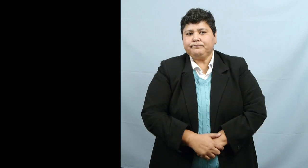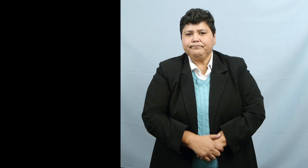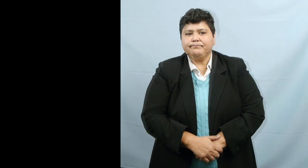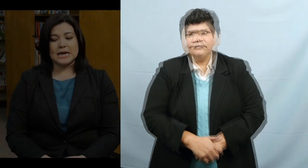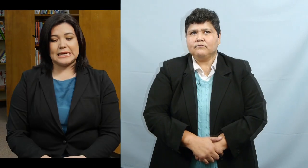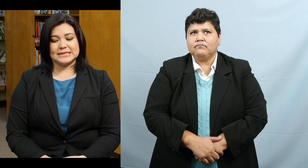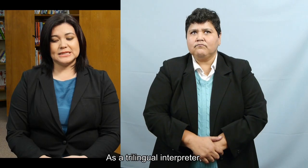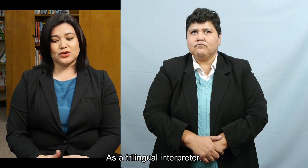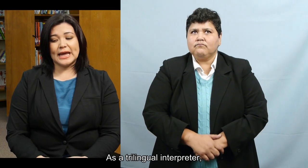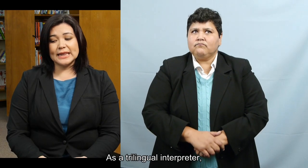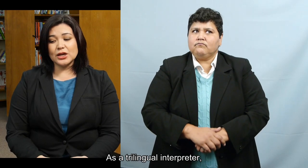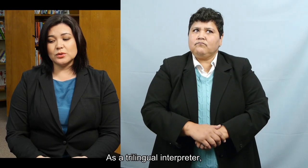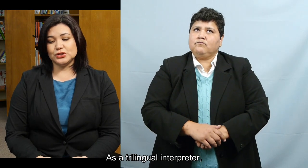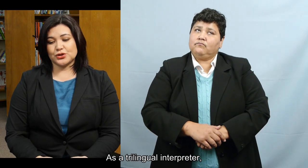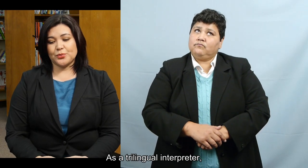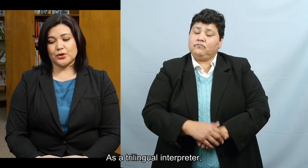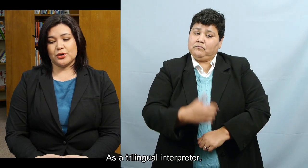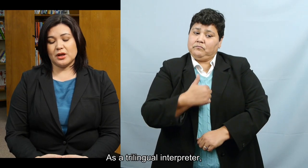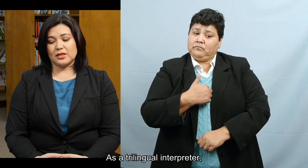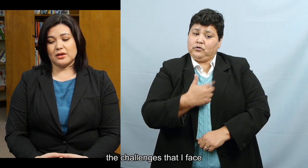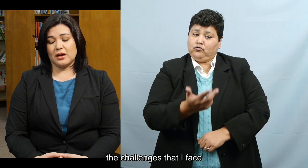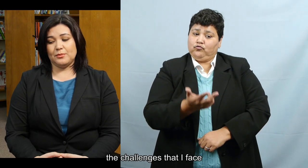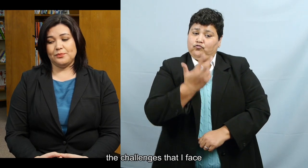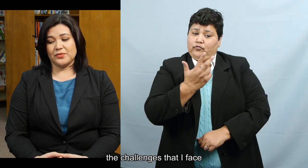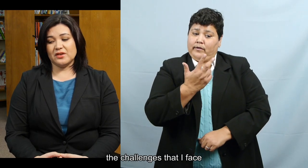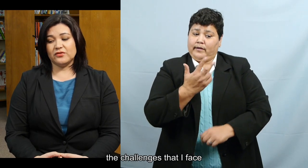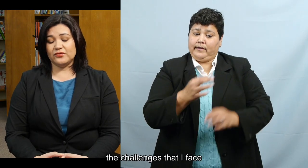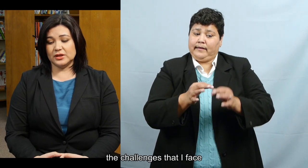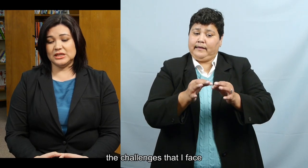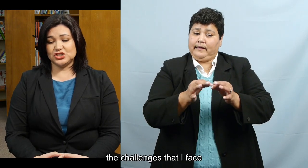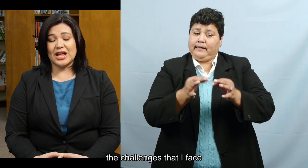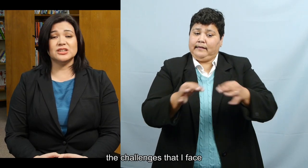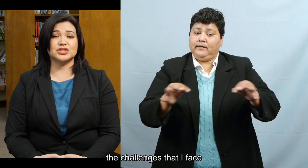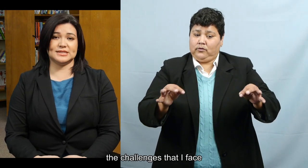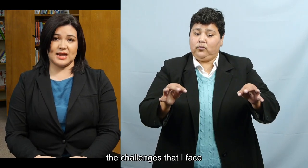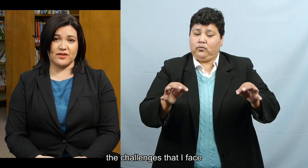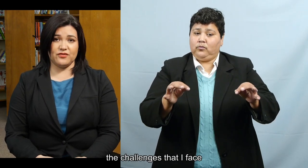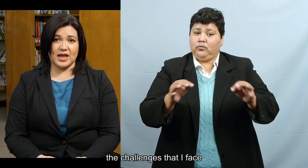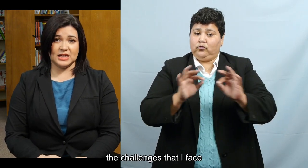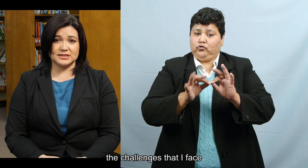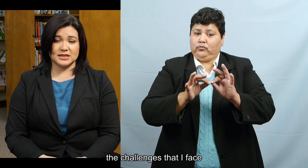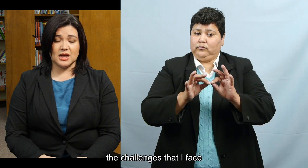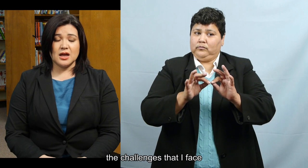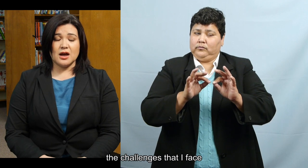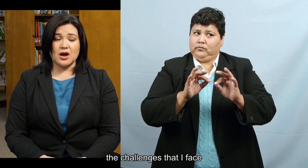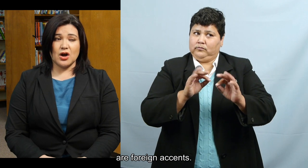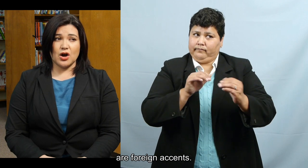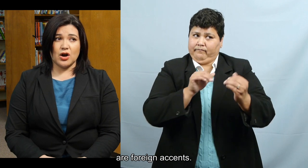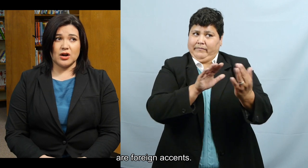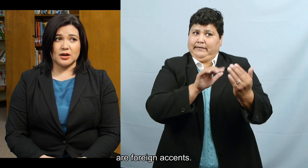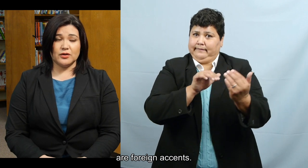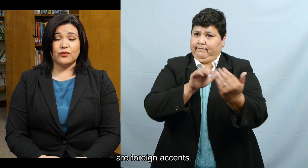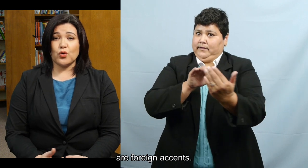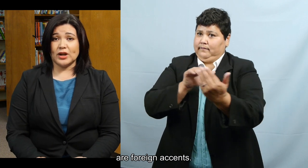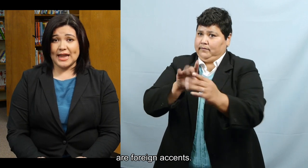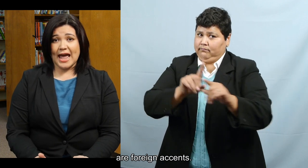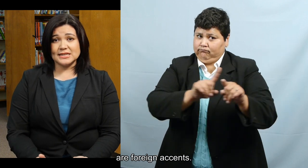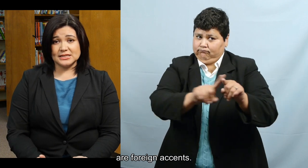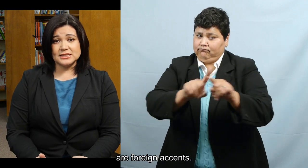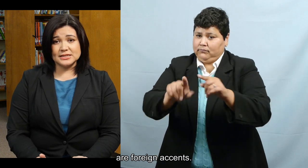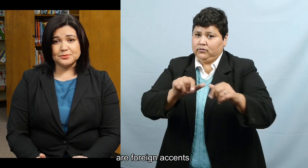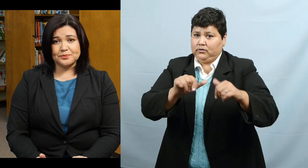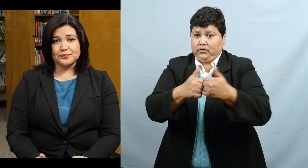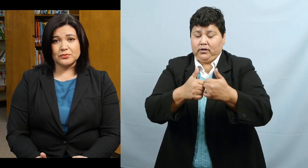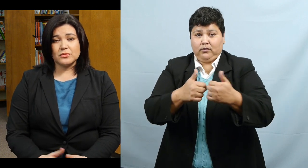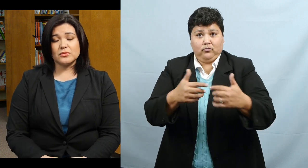As a trilingual interpreter the challenges that I face are foreign